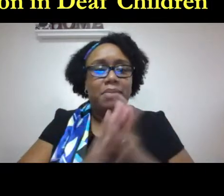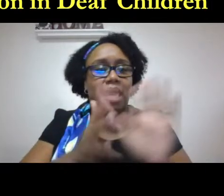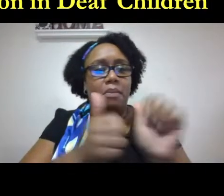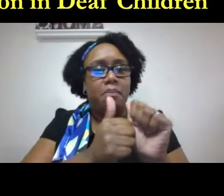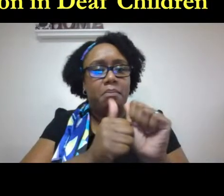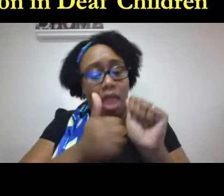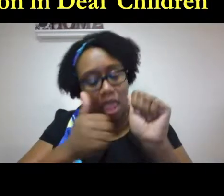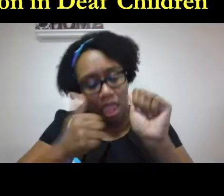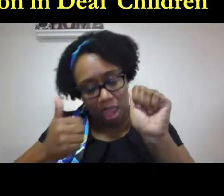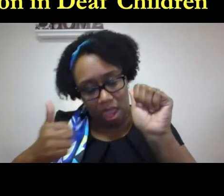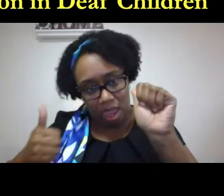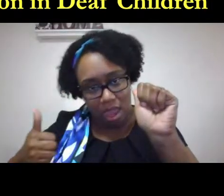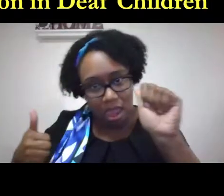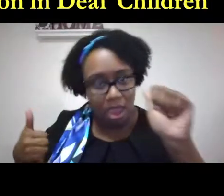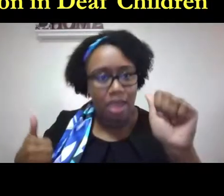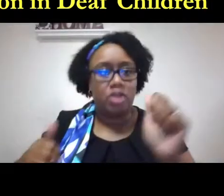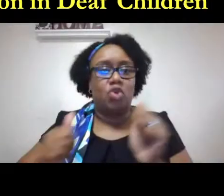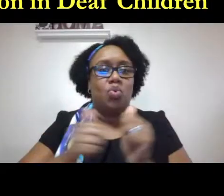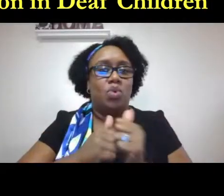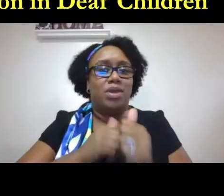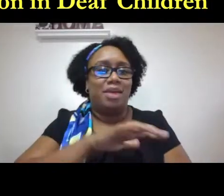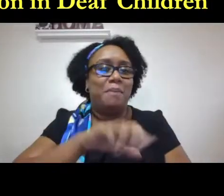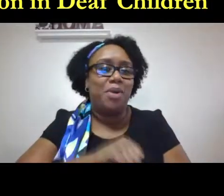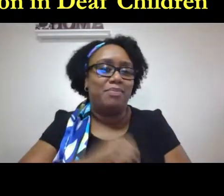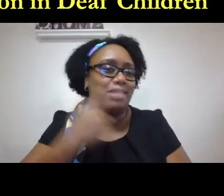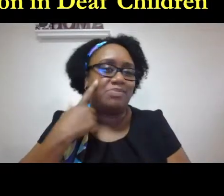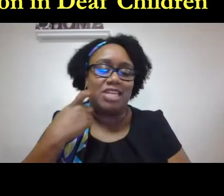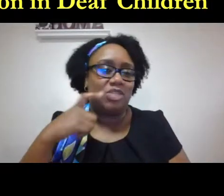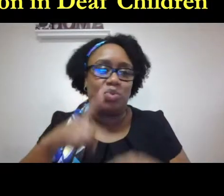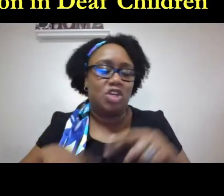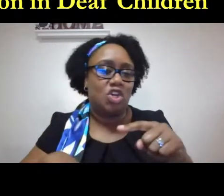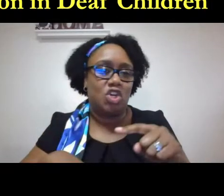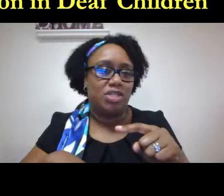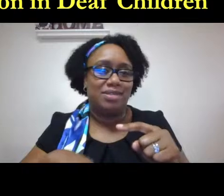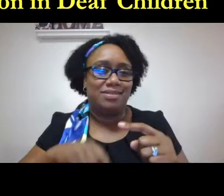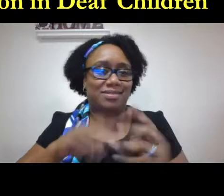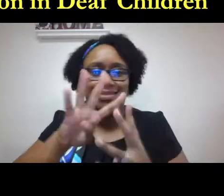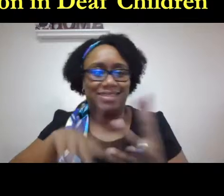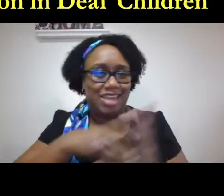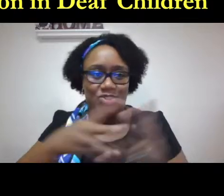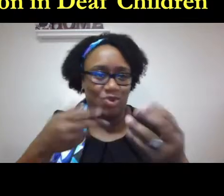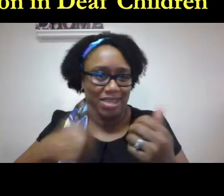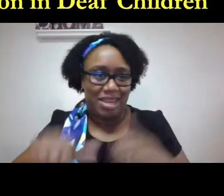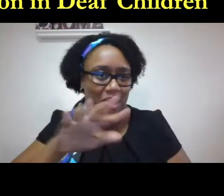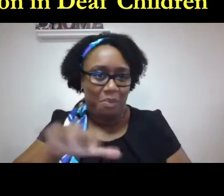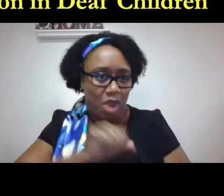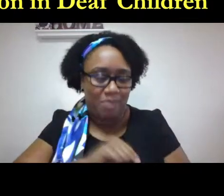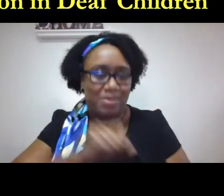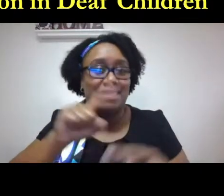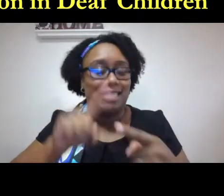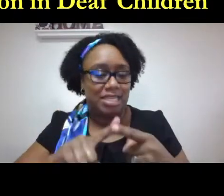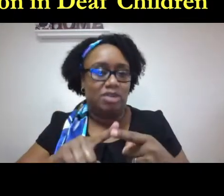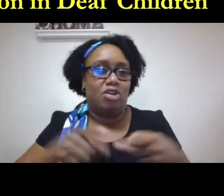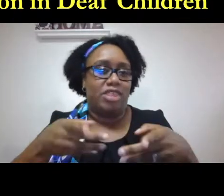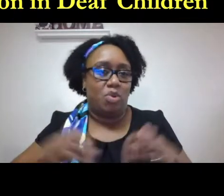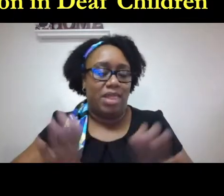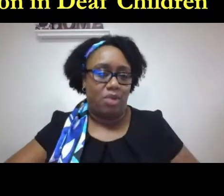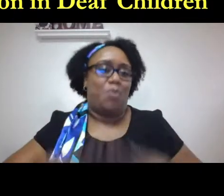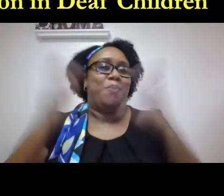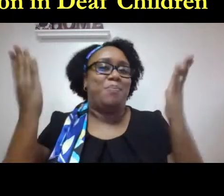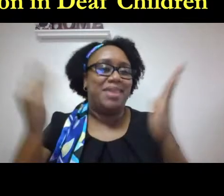there was an increased demand however i would say that there was a backlog of appointments